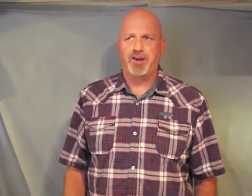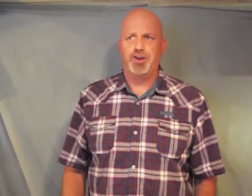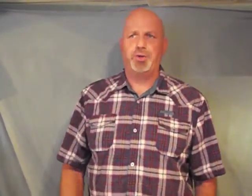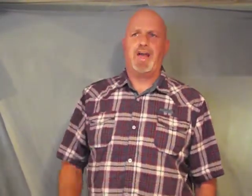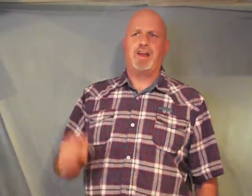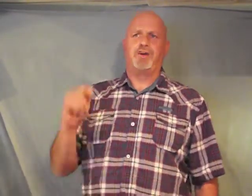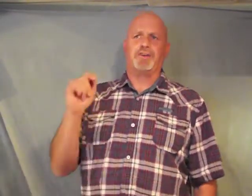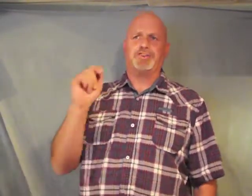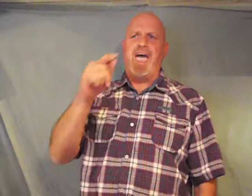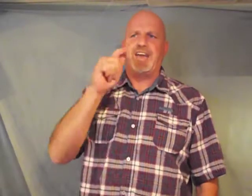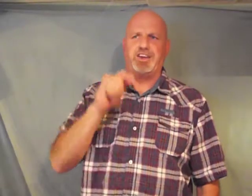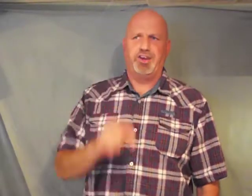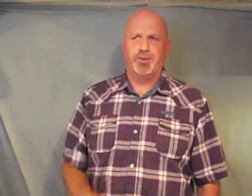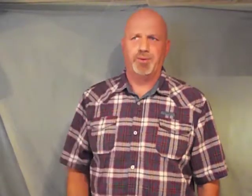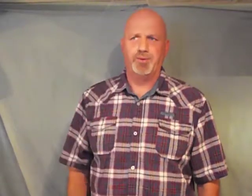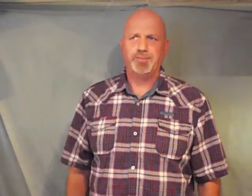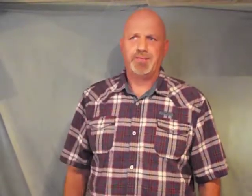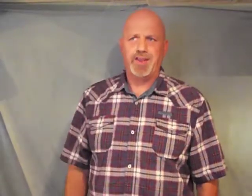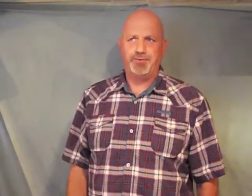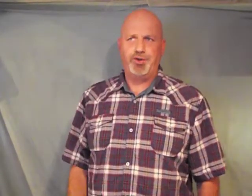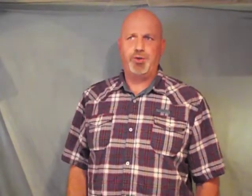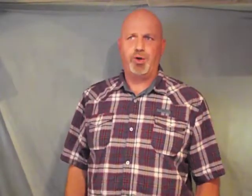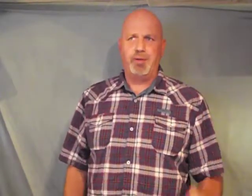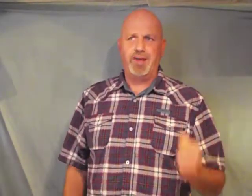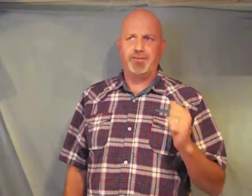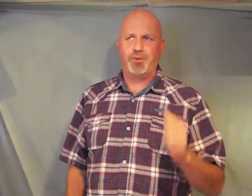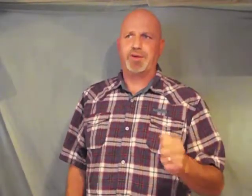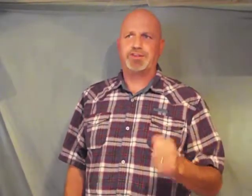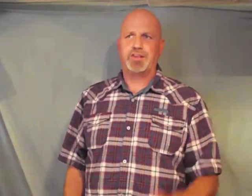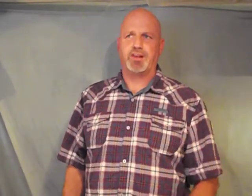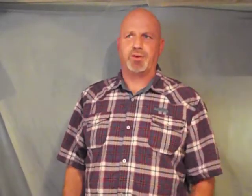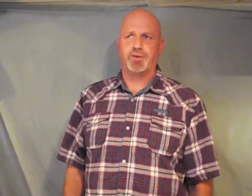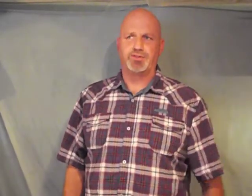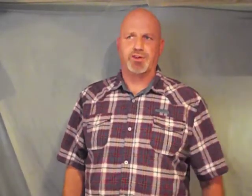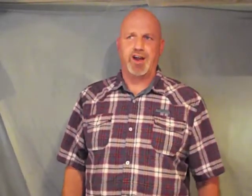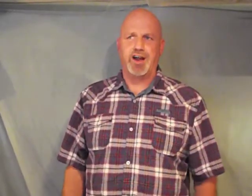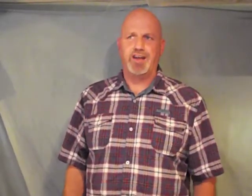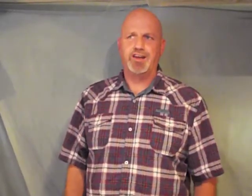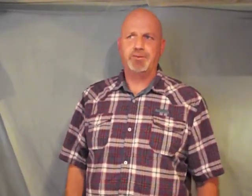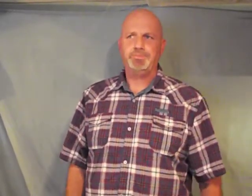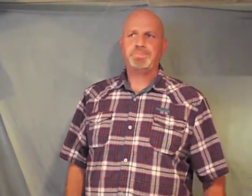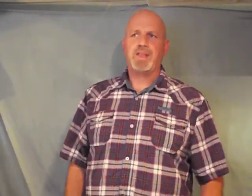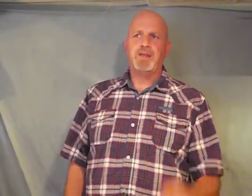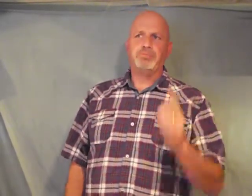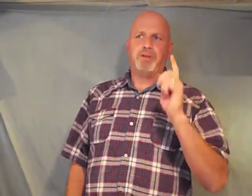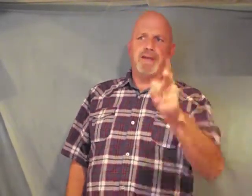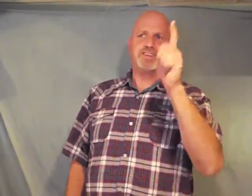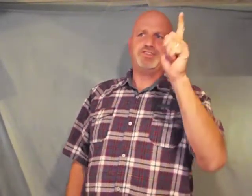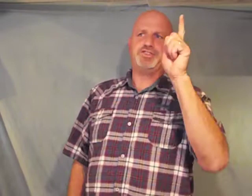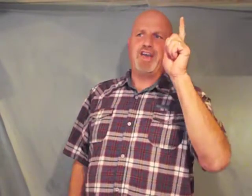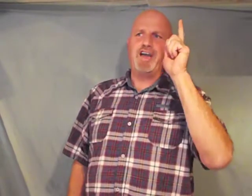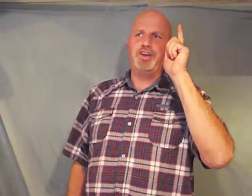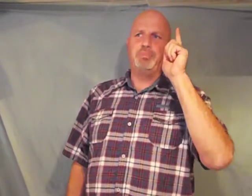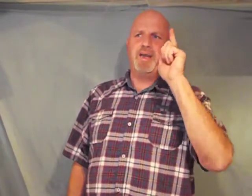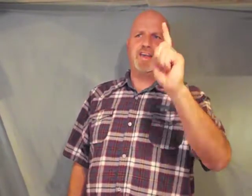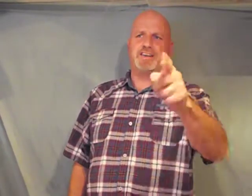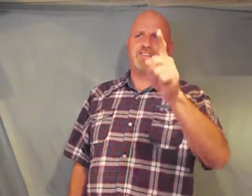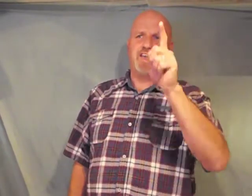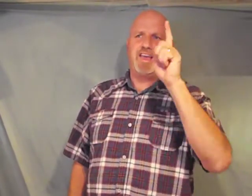you and overtake you if you obey the voice of the Lord your God blessed shall you be in the city